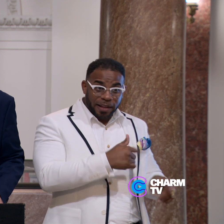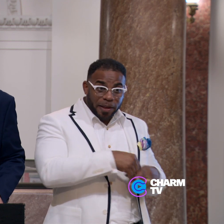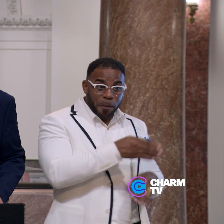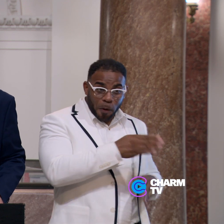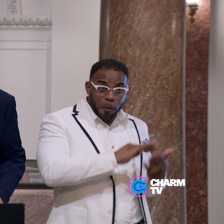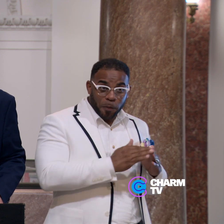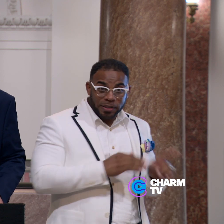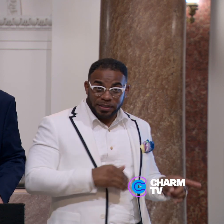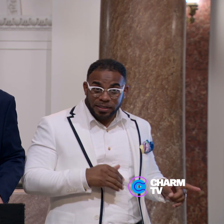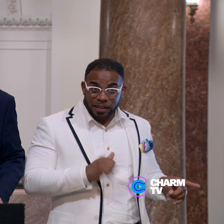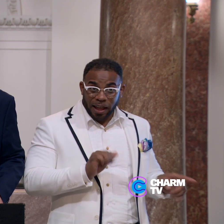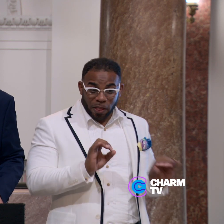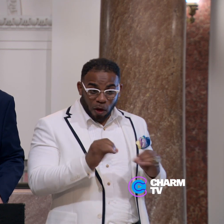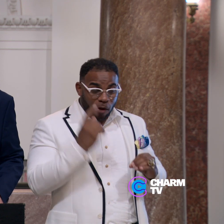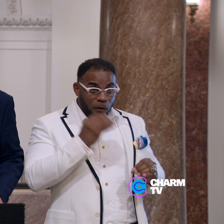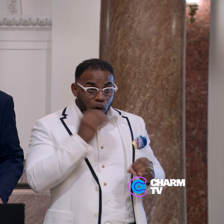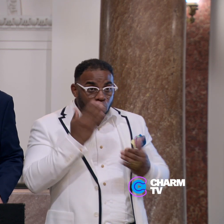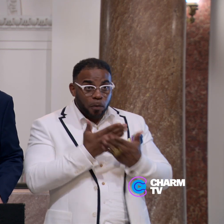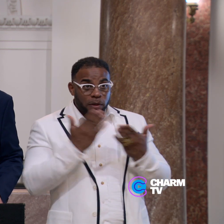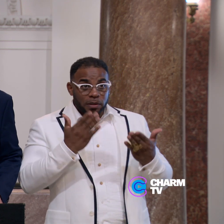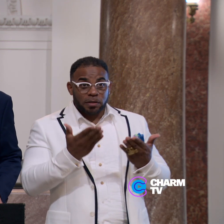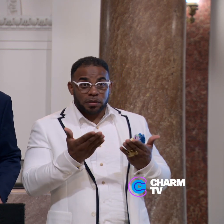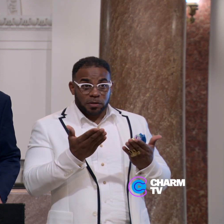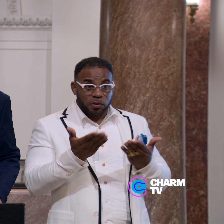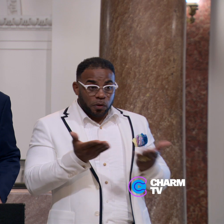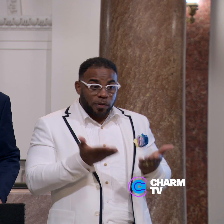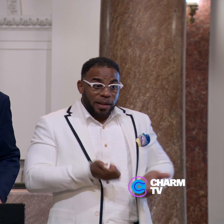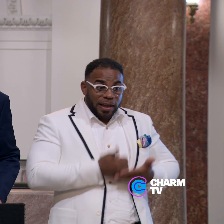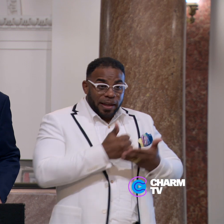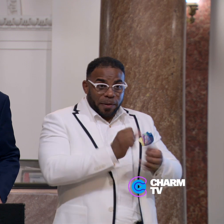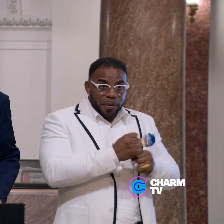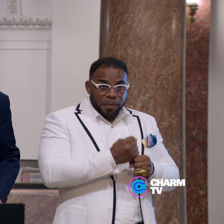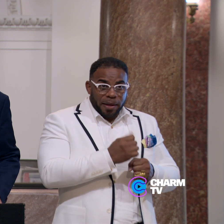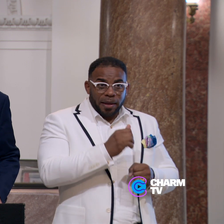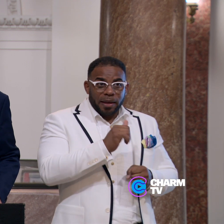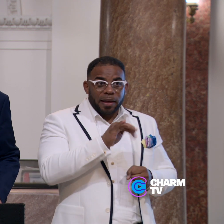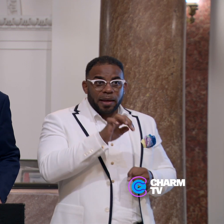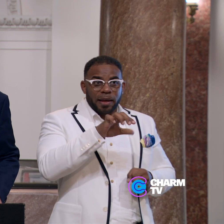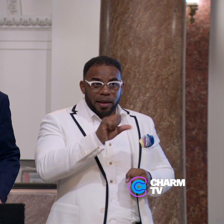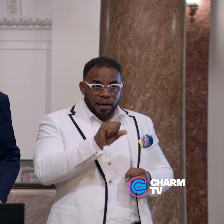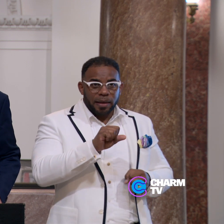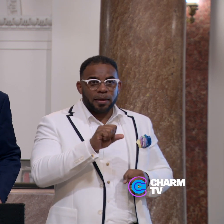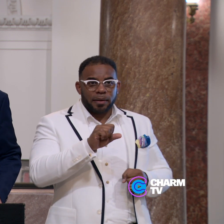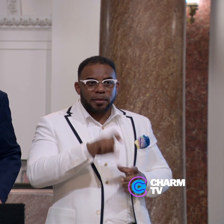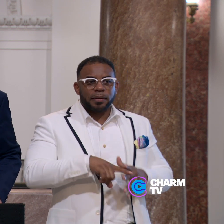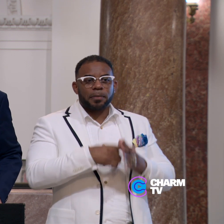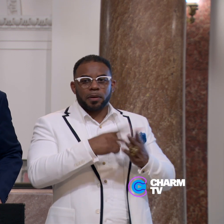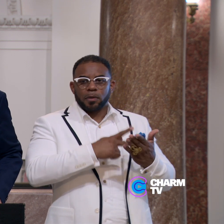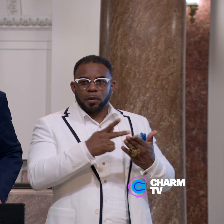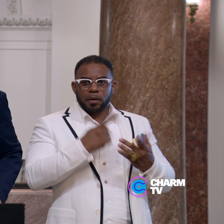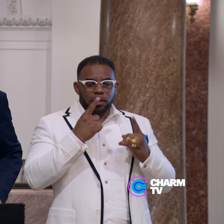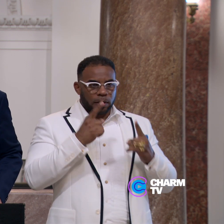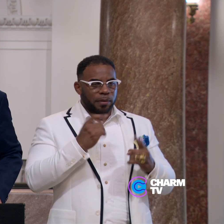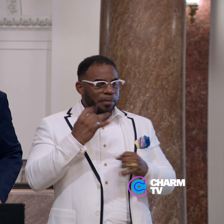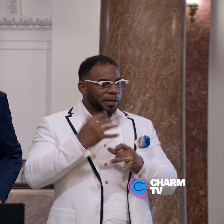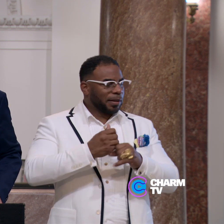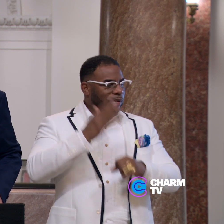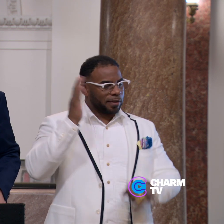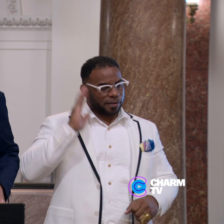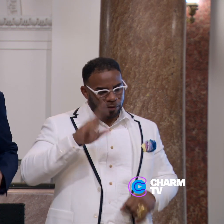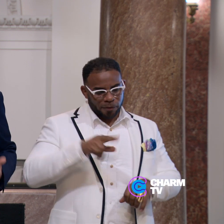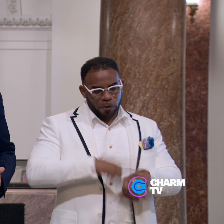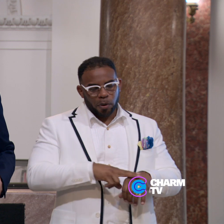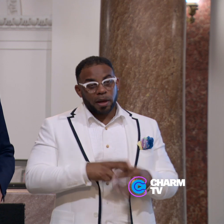Baltimore City at the Office of Homeless Services, helping to make the ACES pilot successful, all of those many years ago,